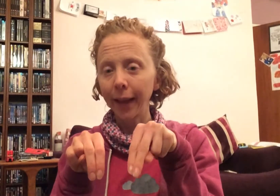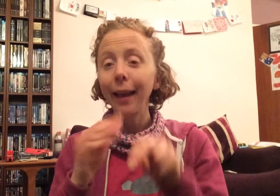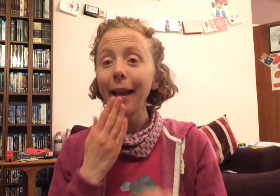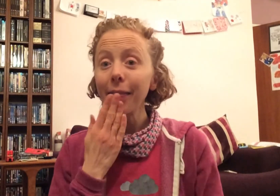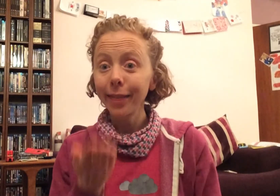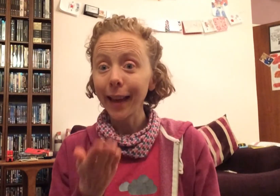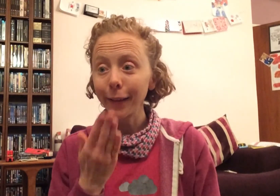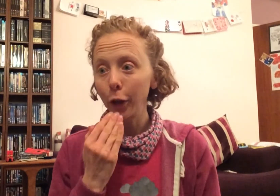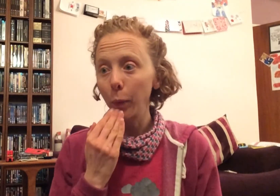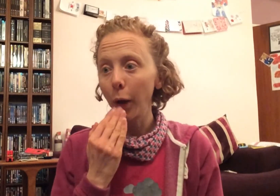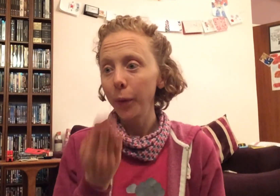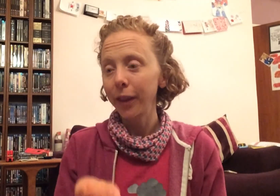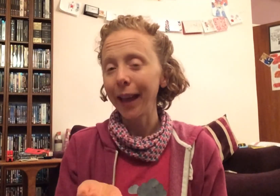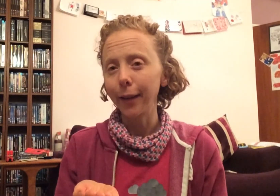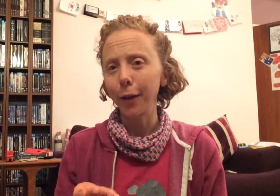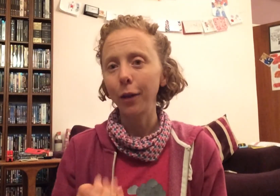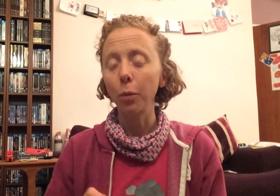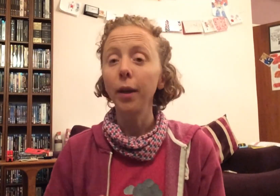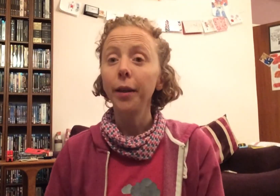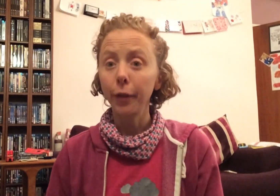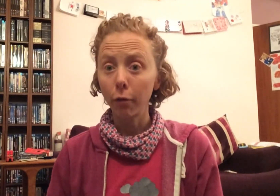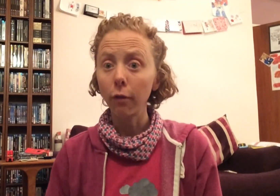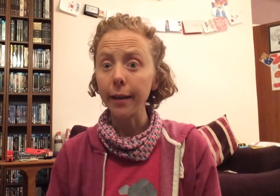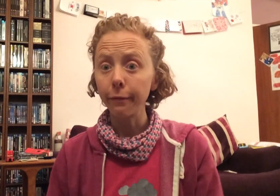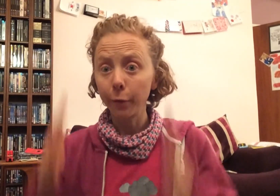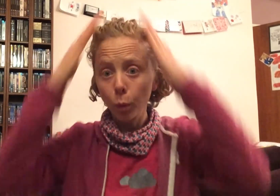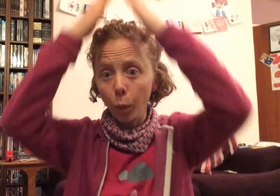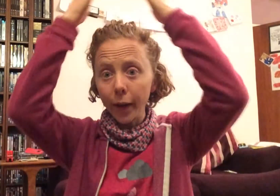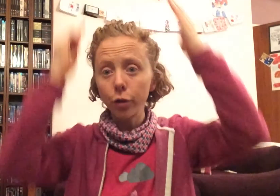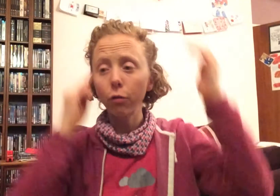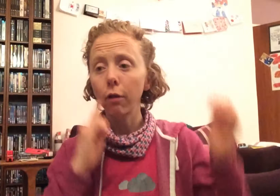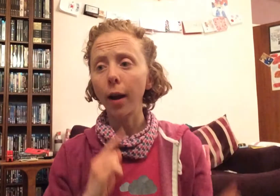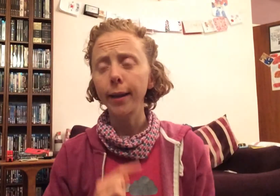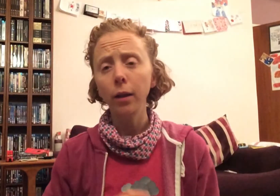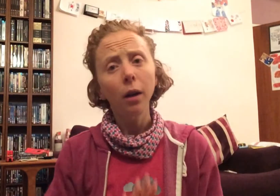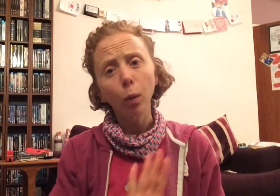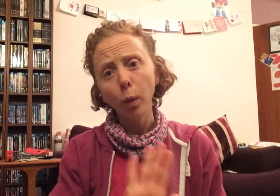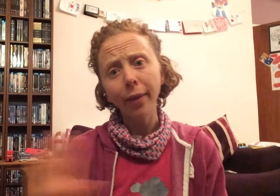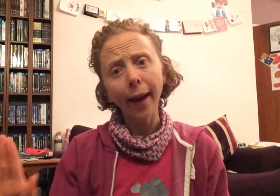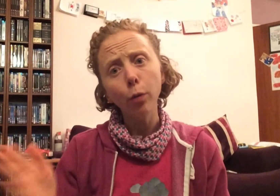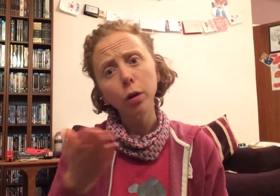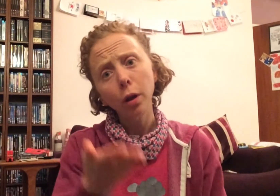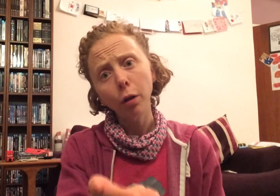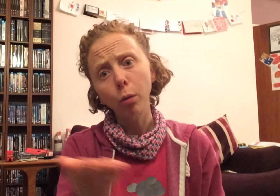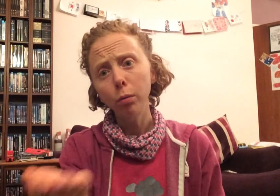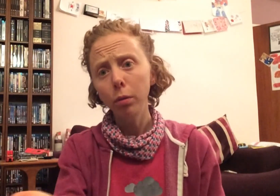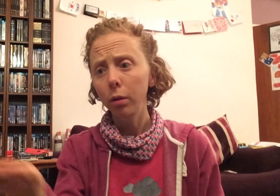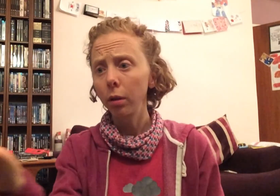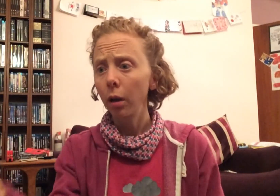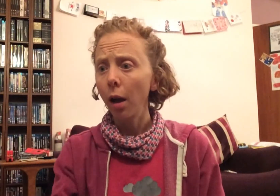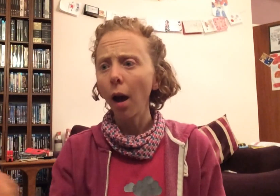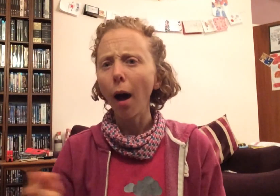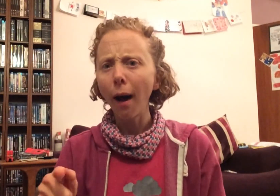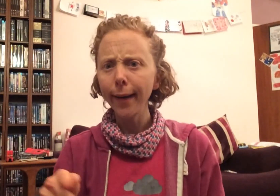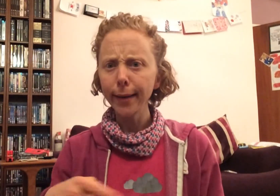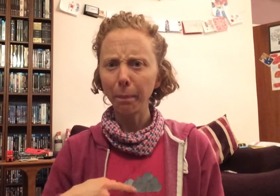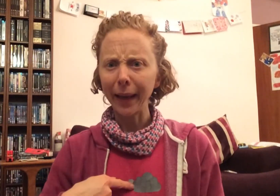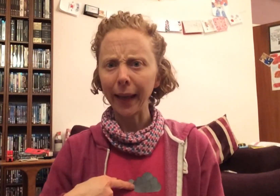And thank you, oh thank you, the grateful witch cried. Without you, I'd be